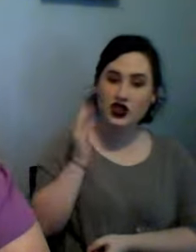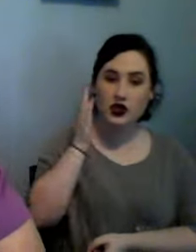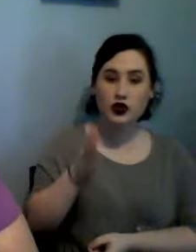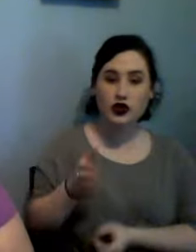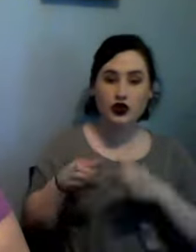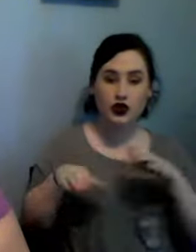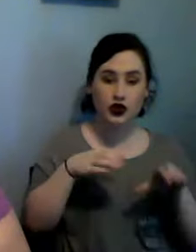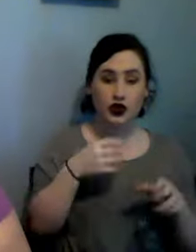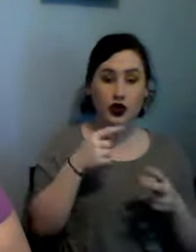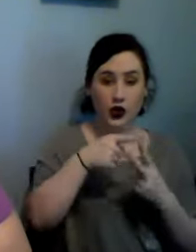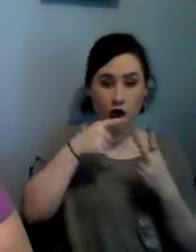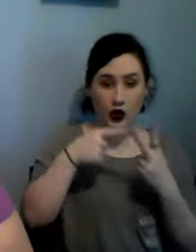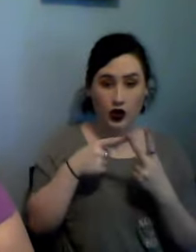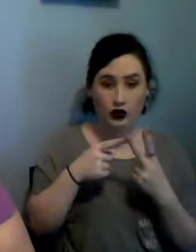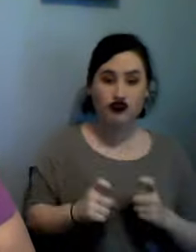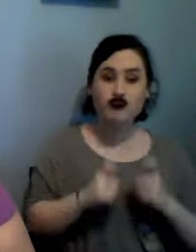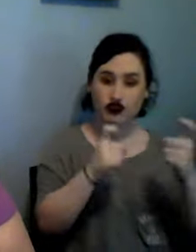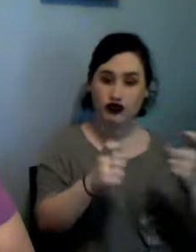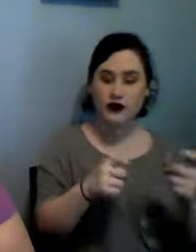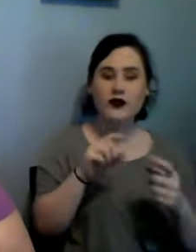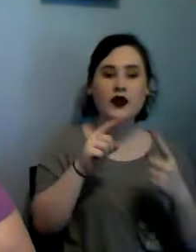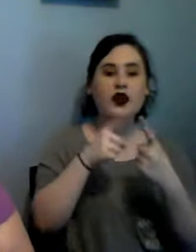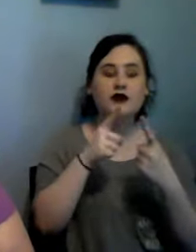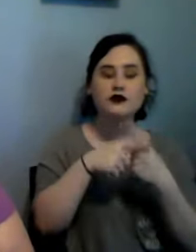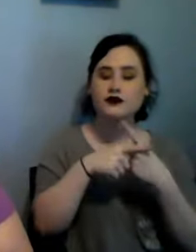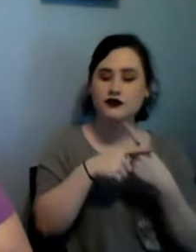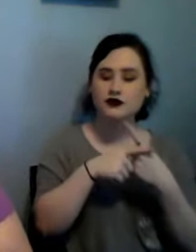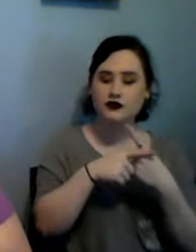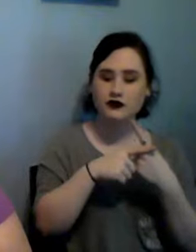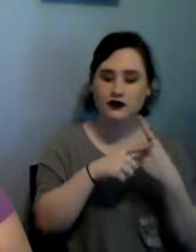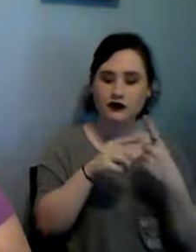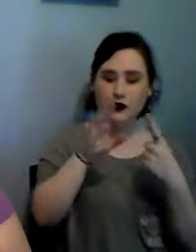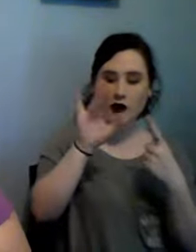is by the bay needle art